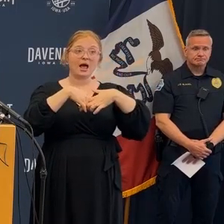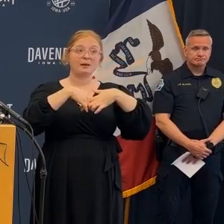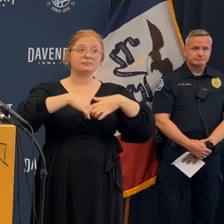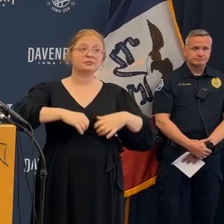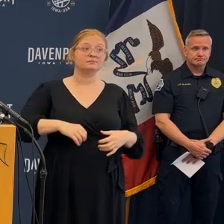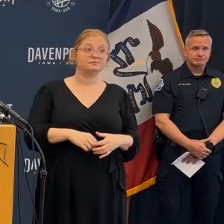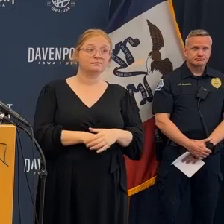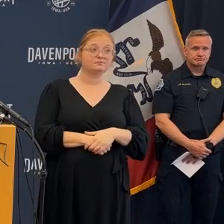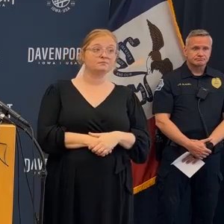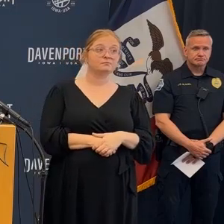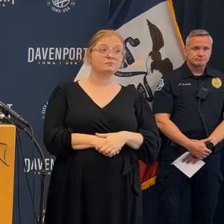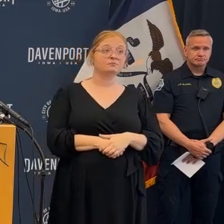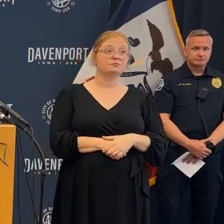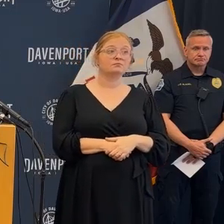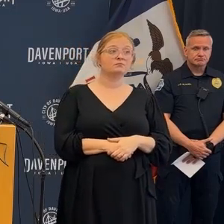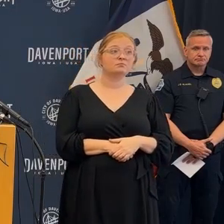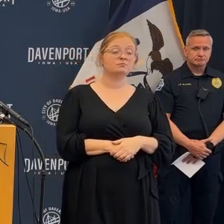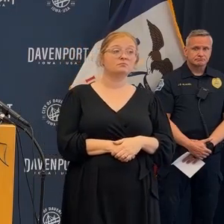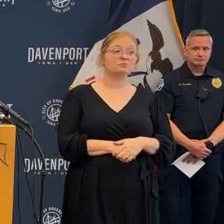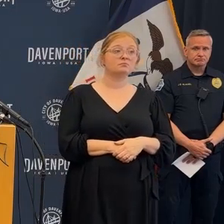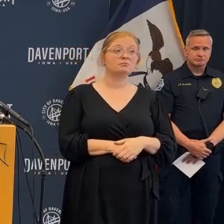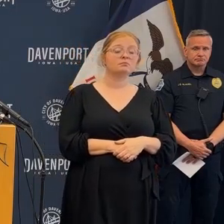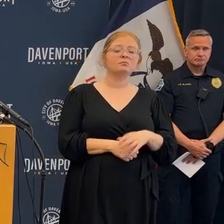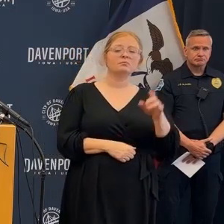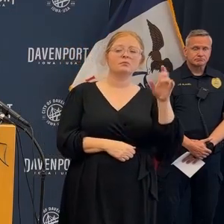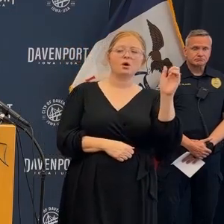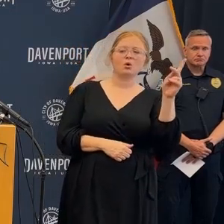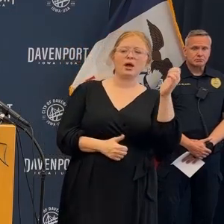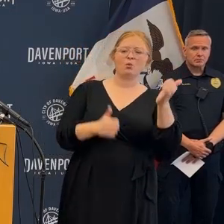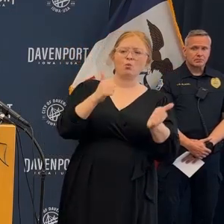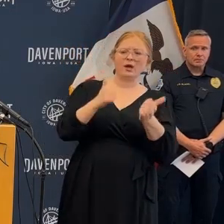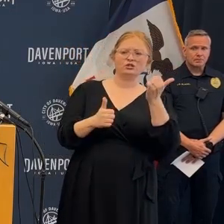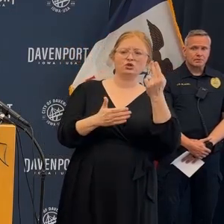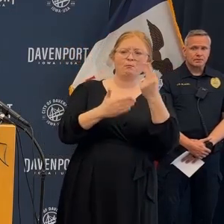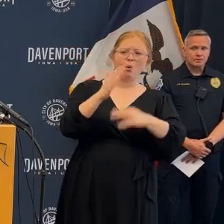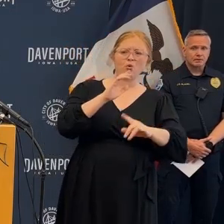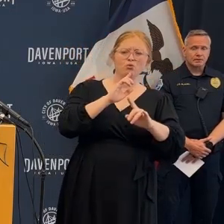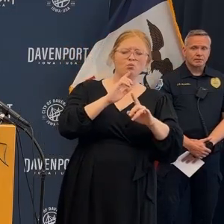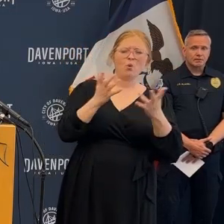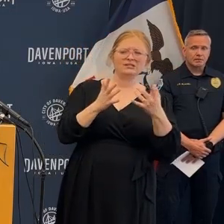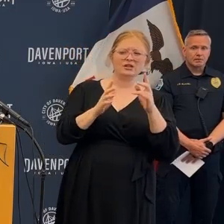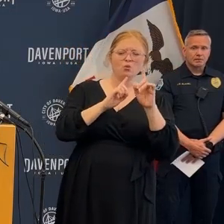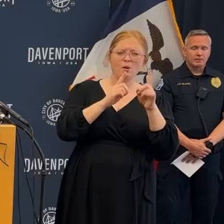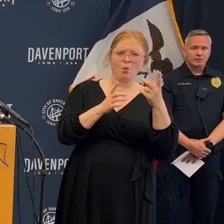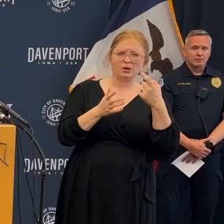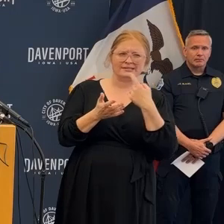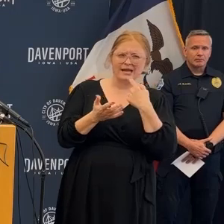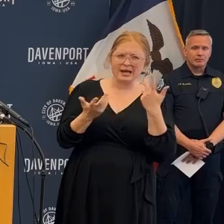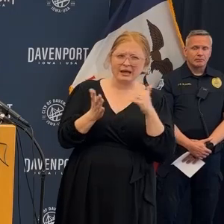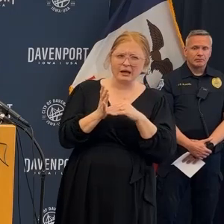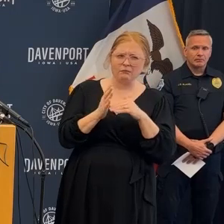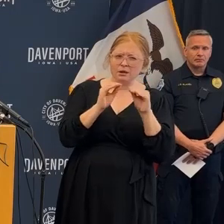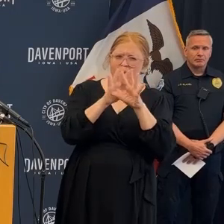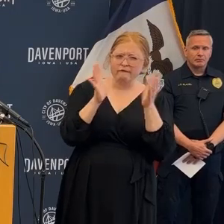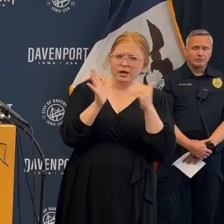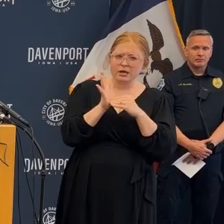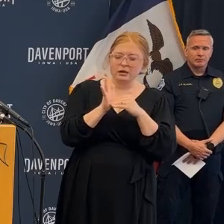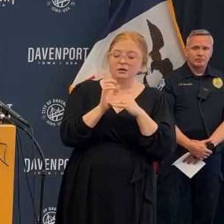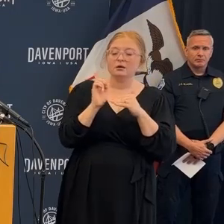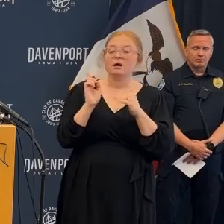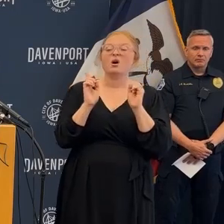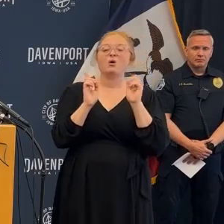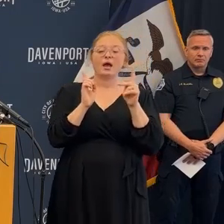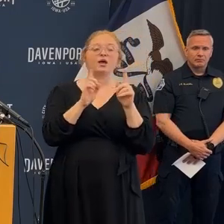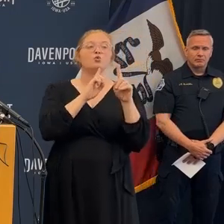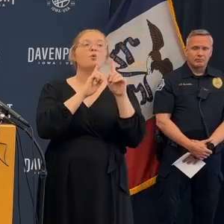in May we had a second incident that required a new structural engineering report the permits were currently pulled and they were currently making